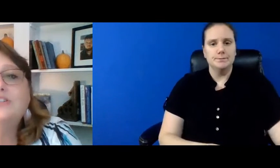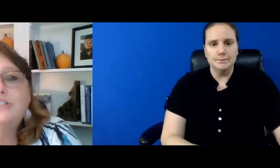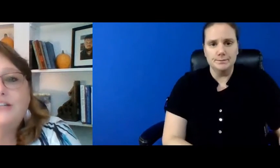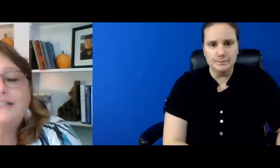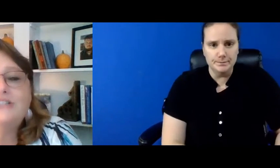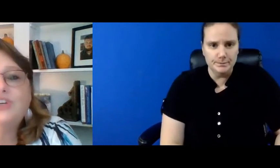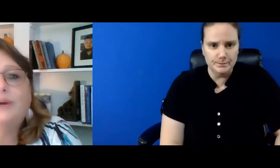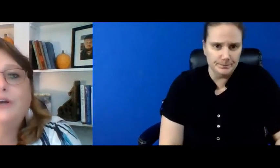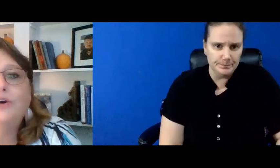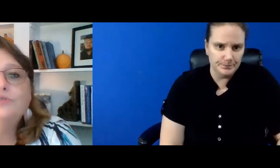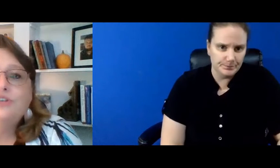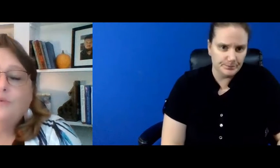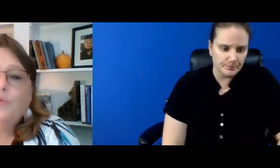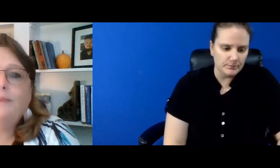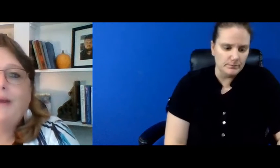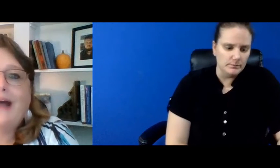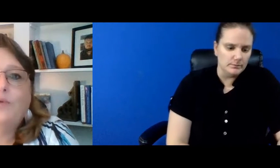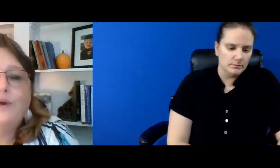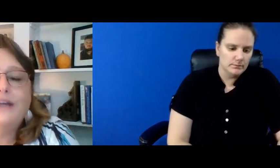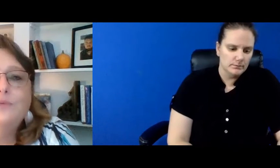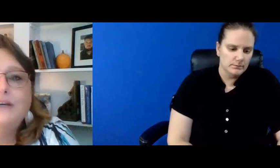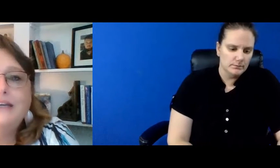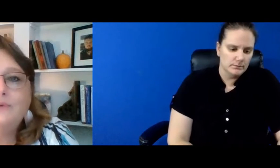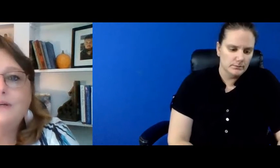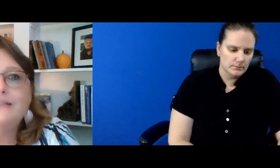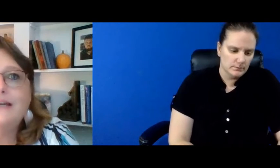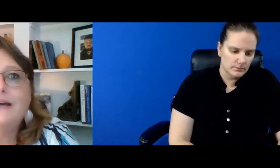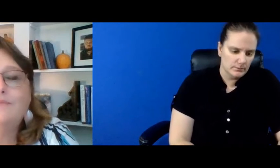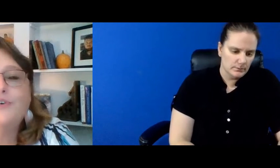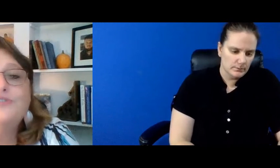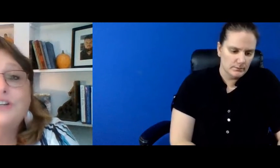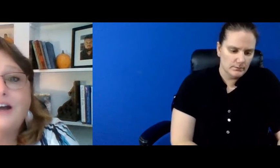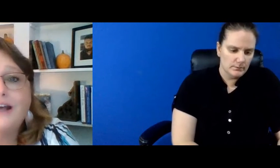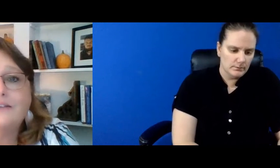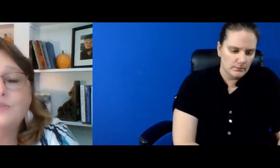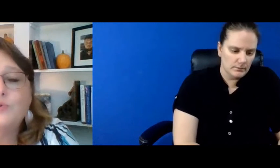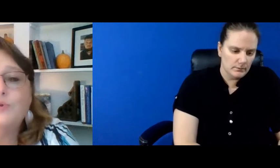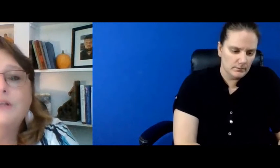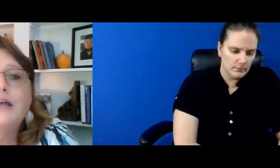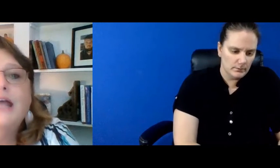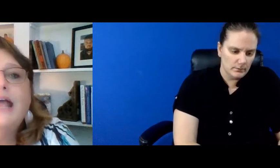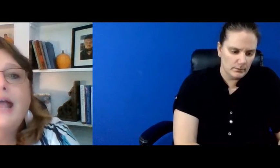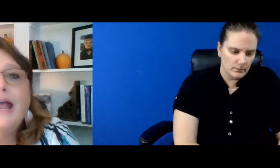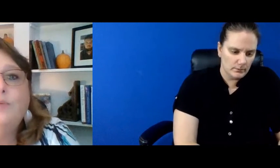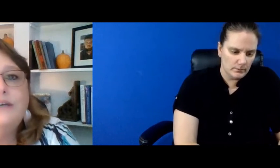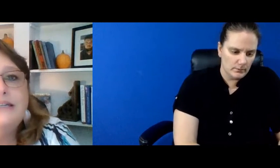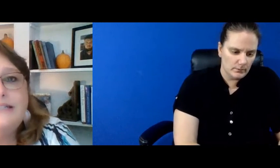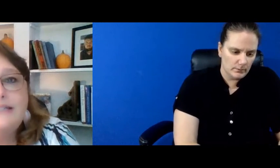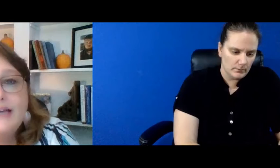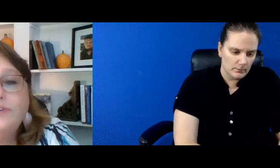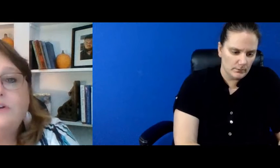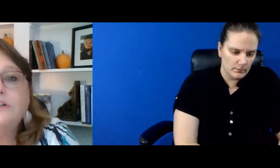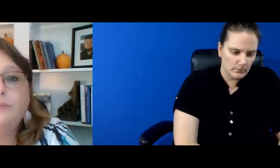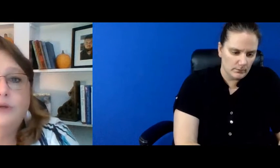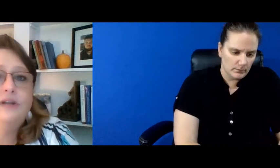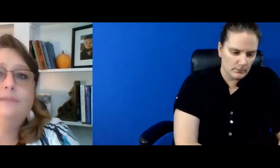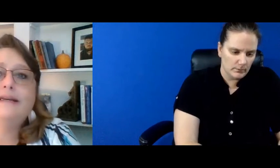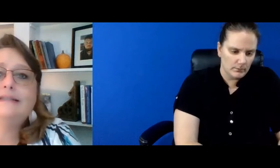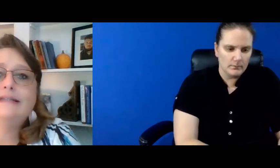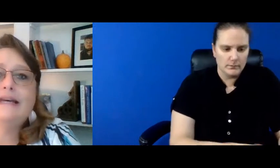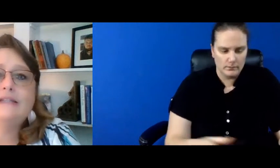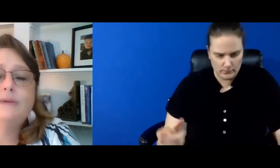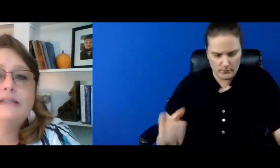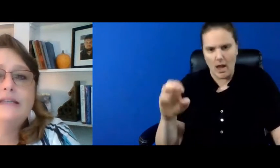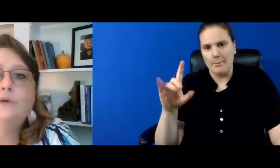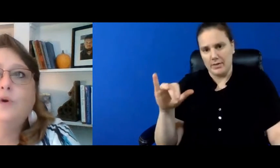was actually jesse's job coach way back when when he was um first got out of school and we did several community